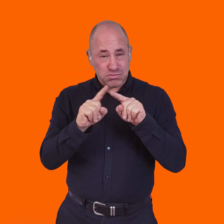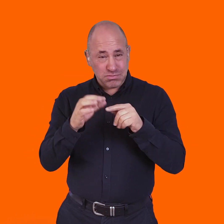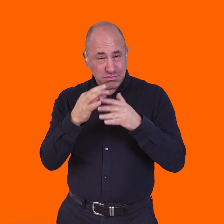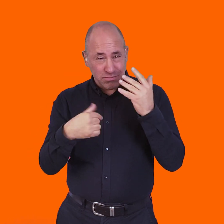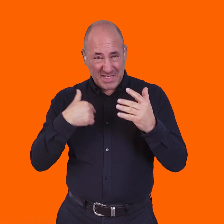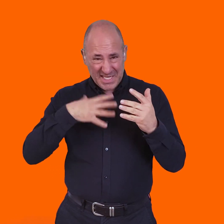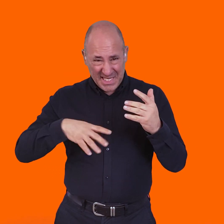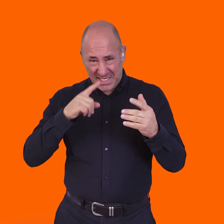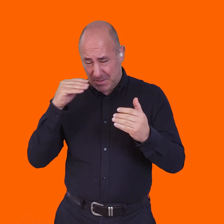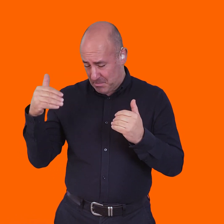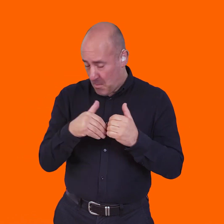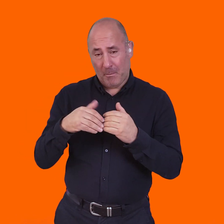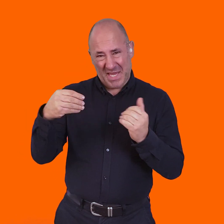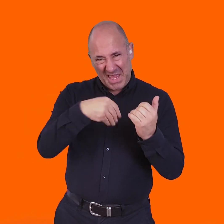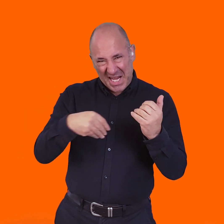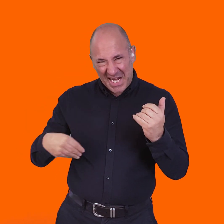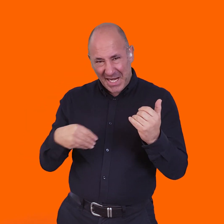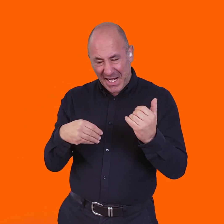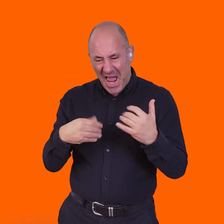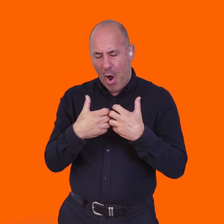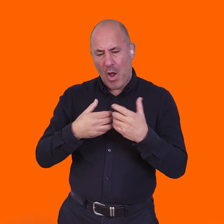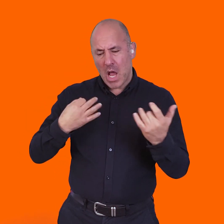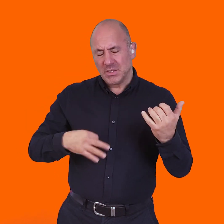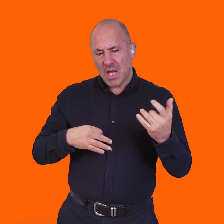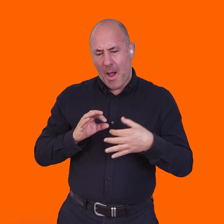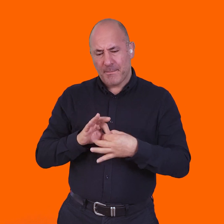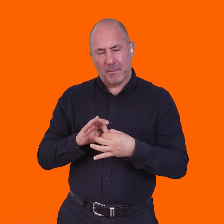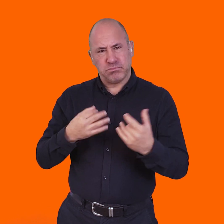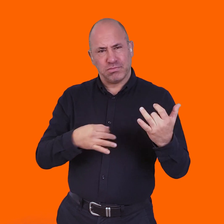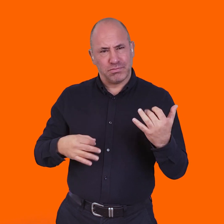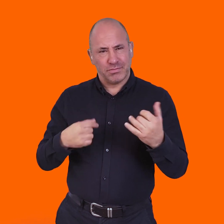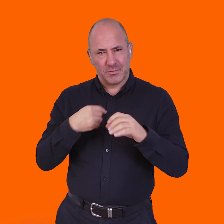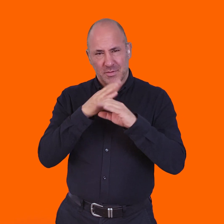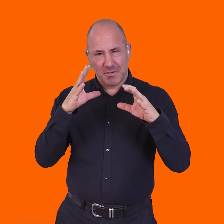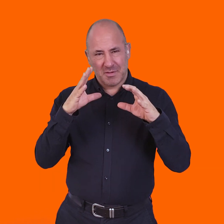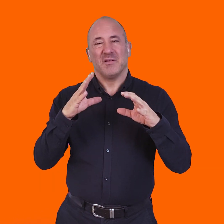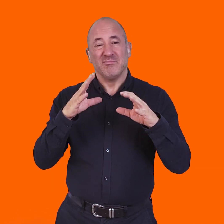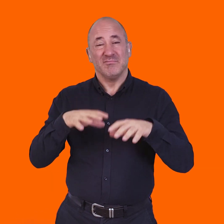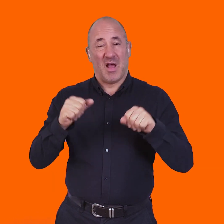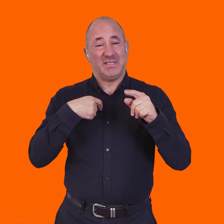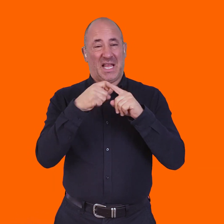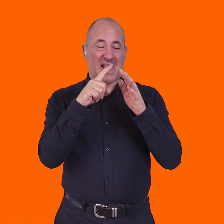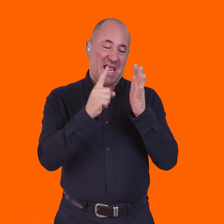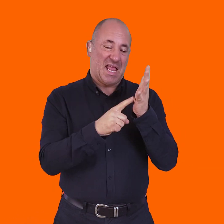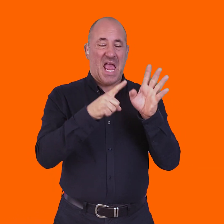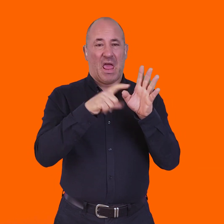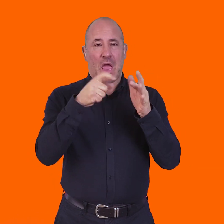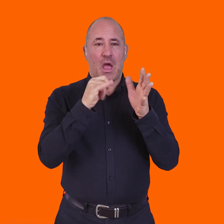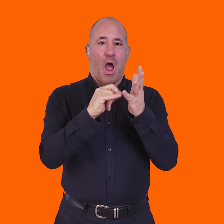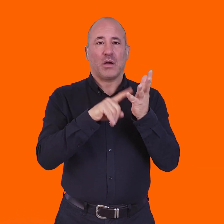essentially just be a guitar, but play all the chords that I needed it to and respond